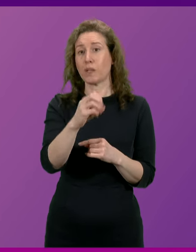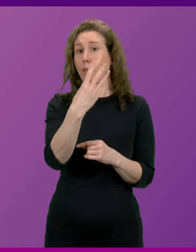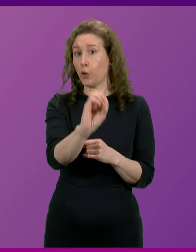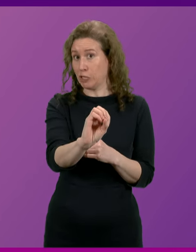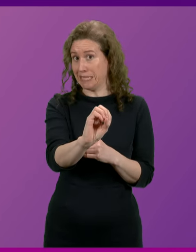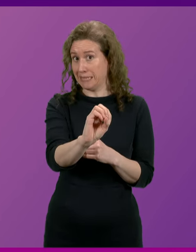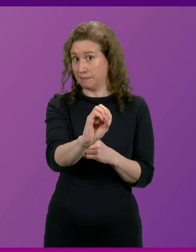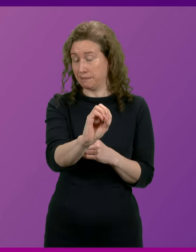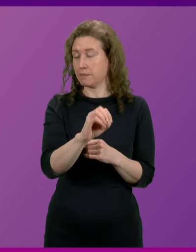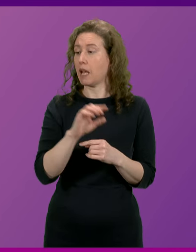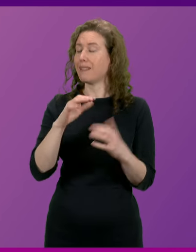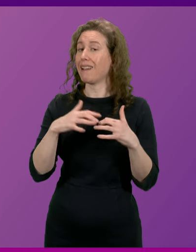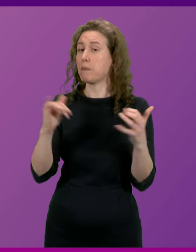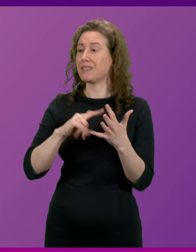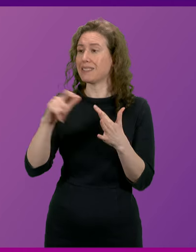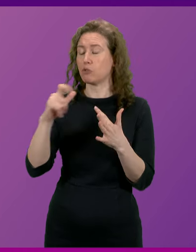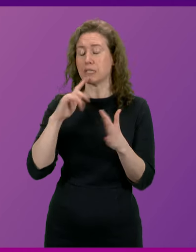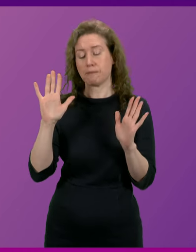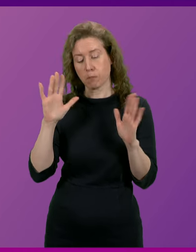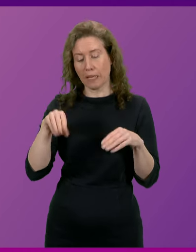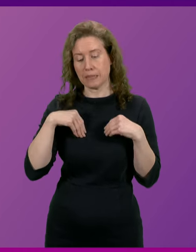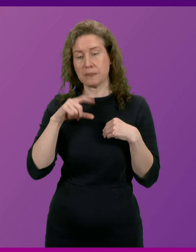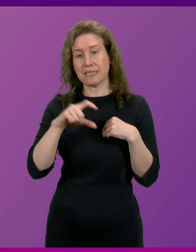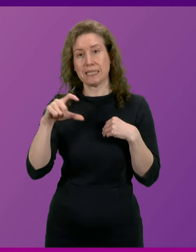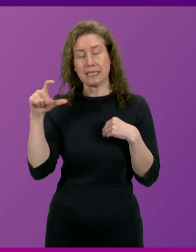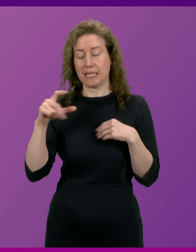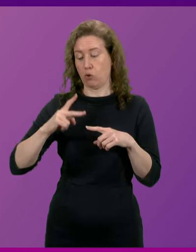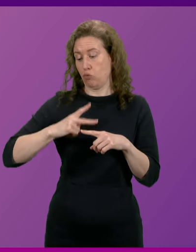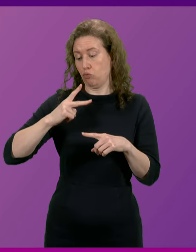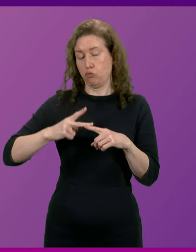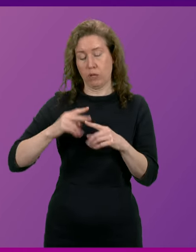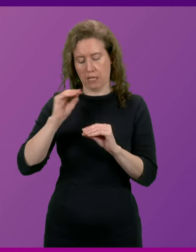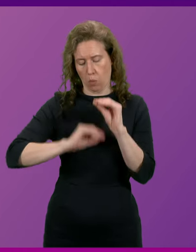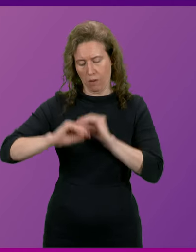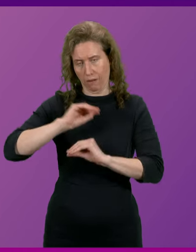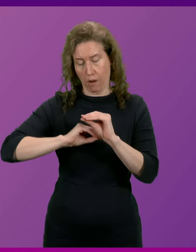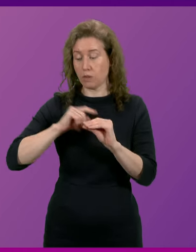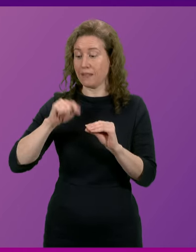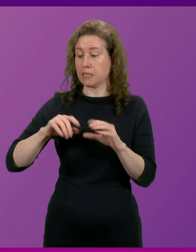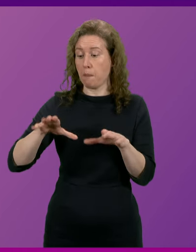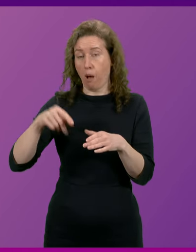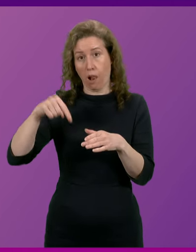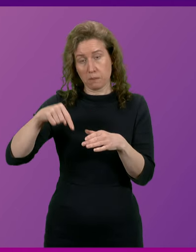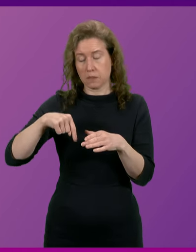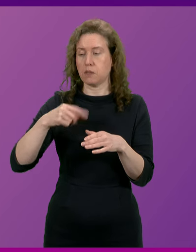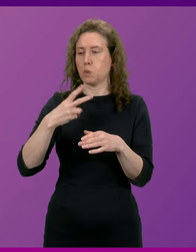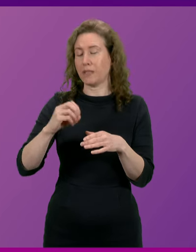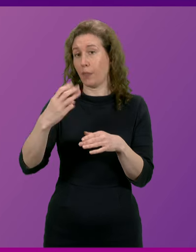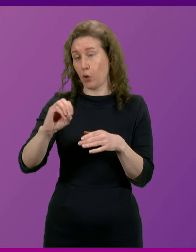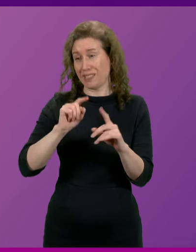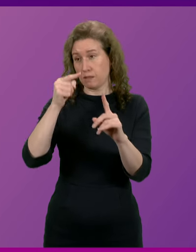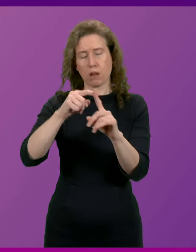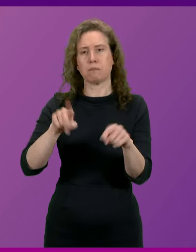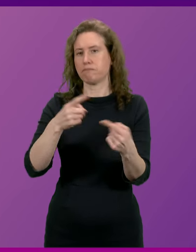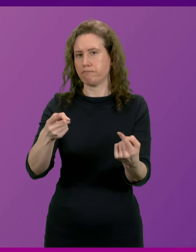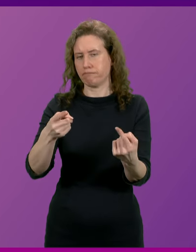The Cabinet Secretary stated, we accept the CCC's recent re-articulation that this Parliament's interim 2030 target is out of